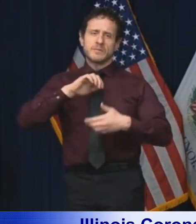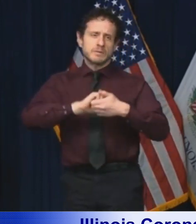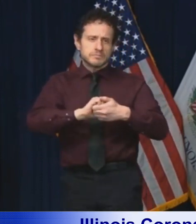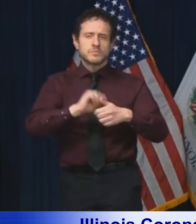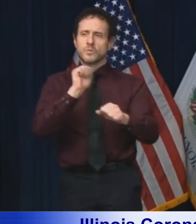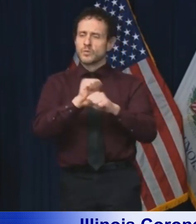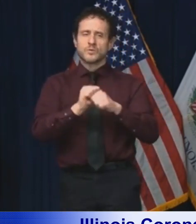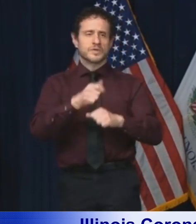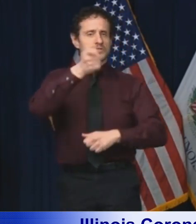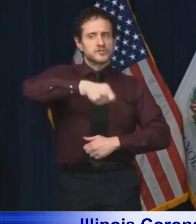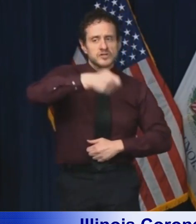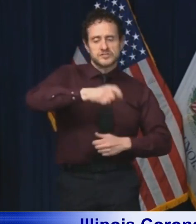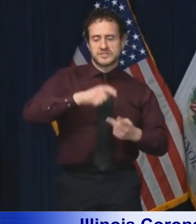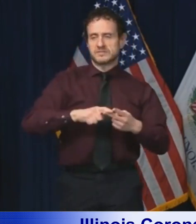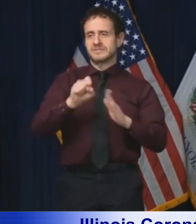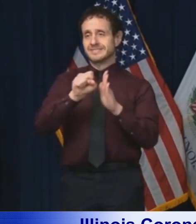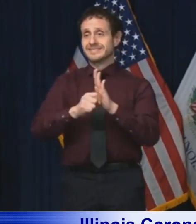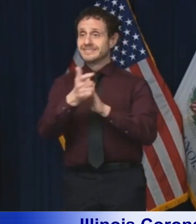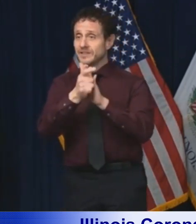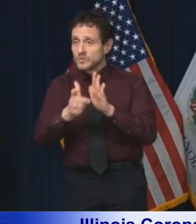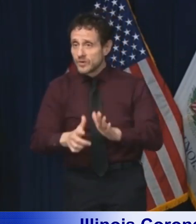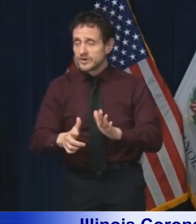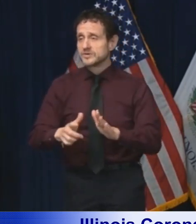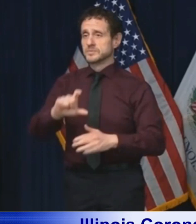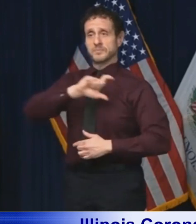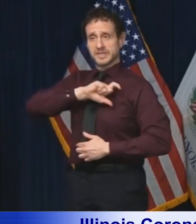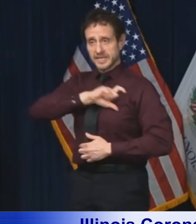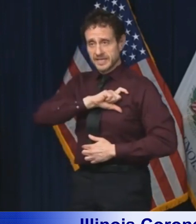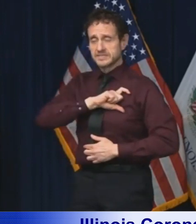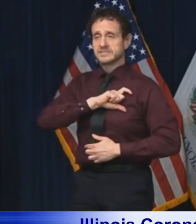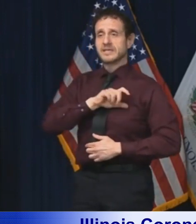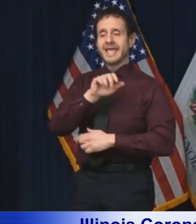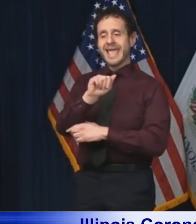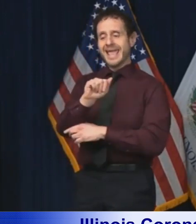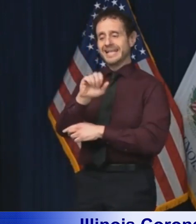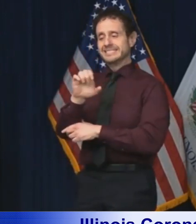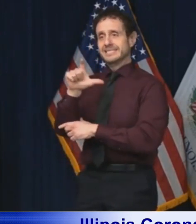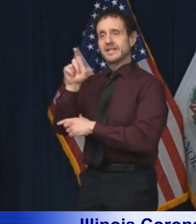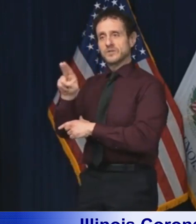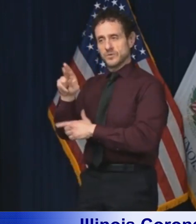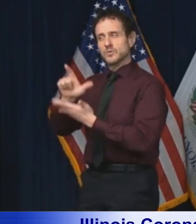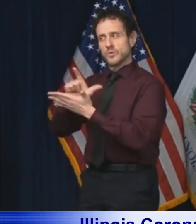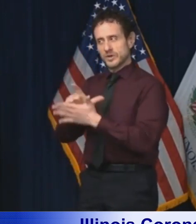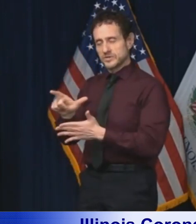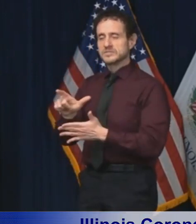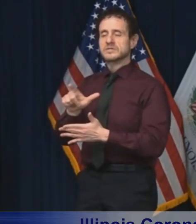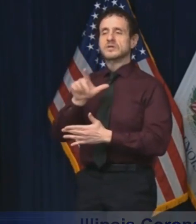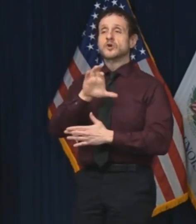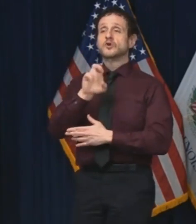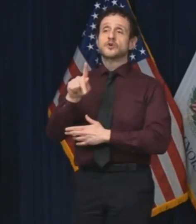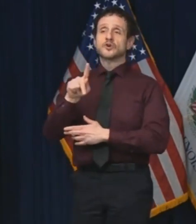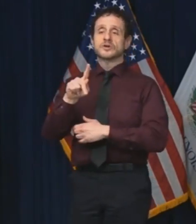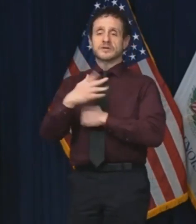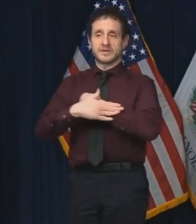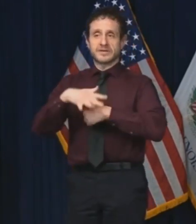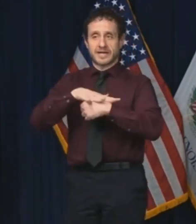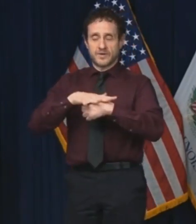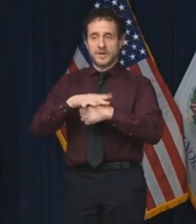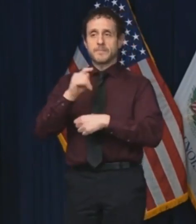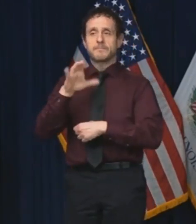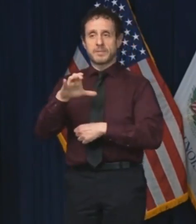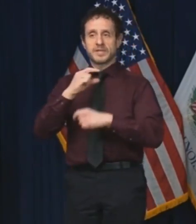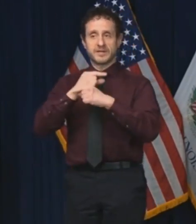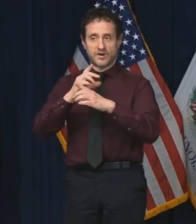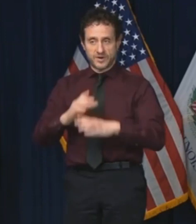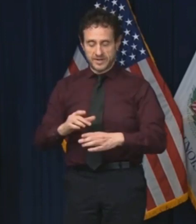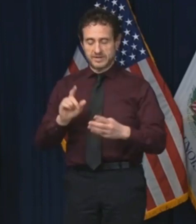judges, state's attorneys, law enforcement, the ACLU, the Cook County Public Guardian, with Child